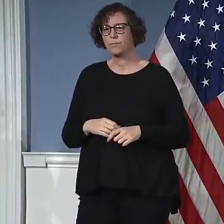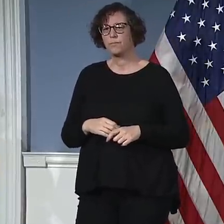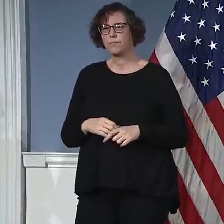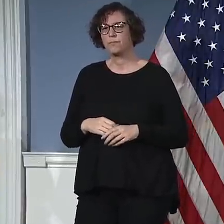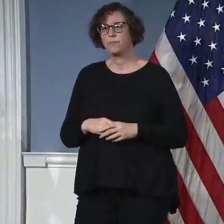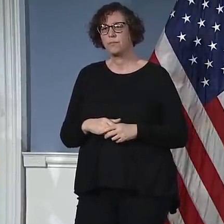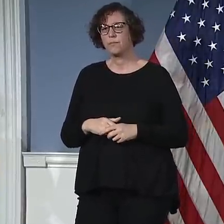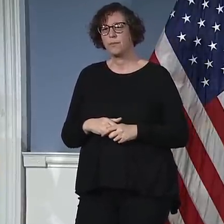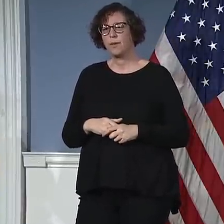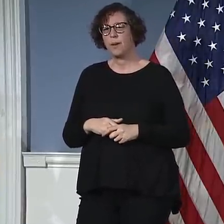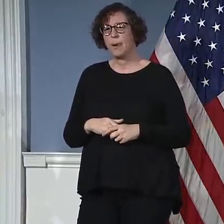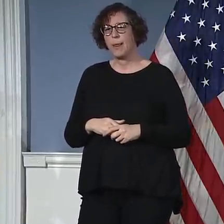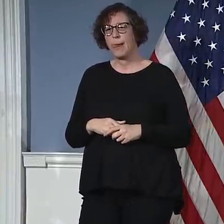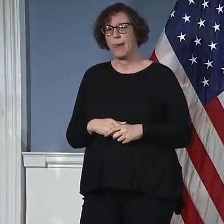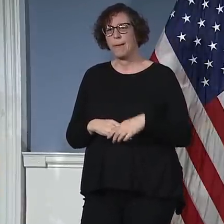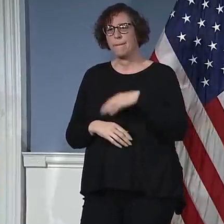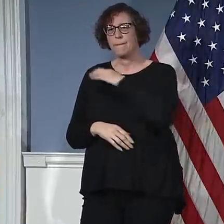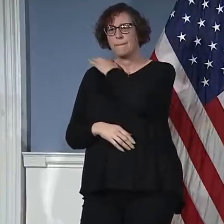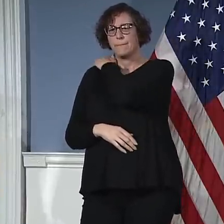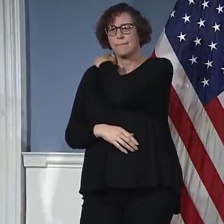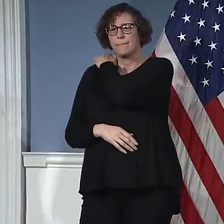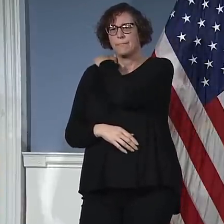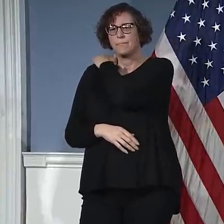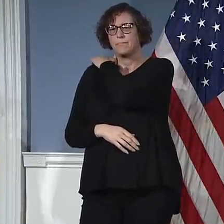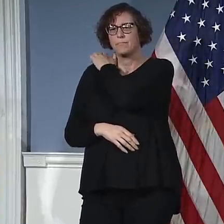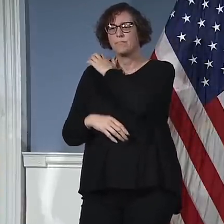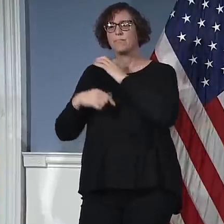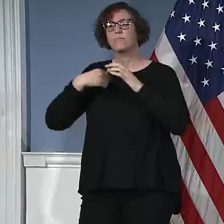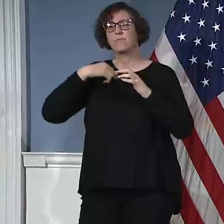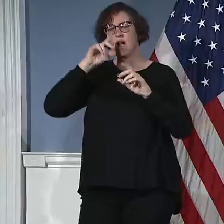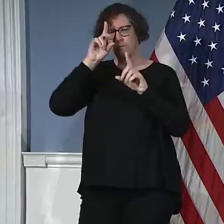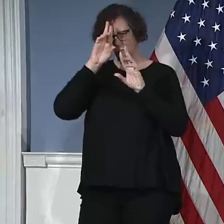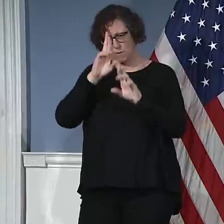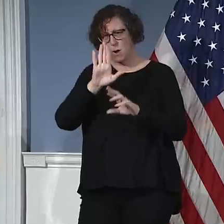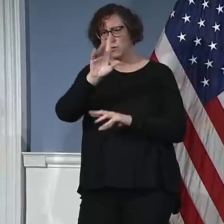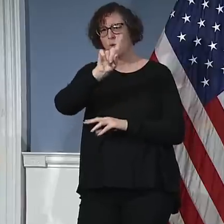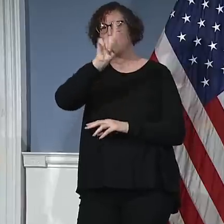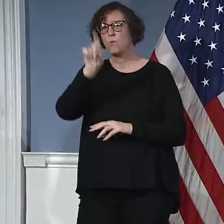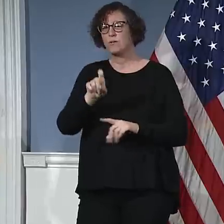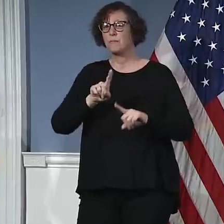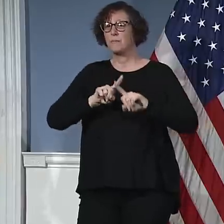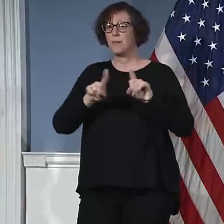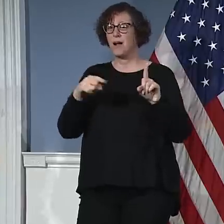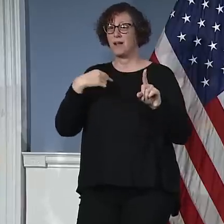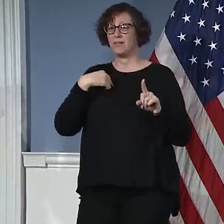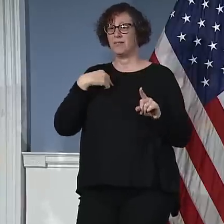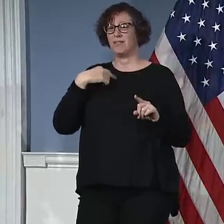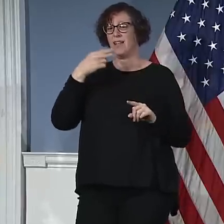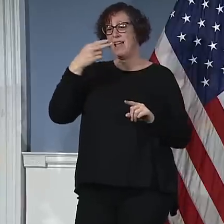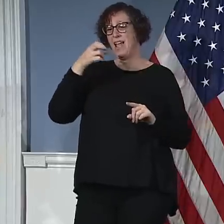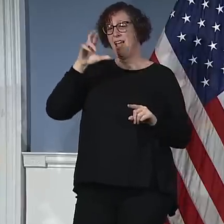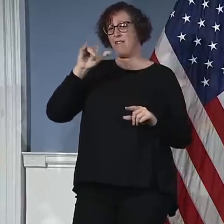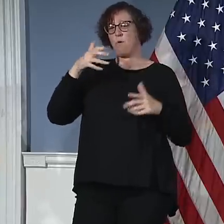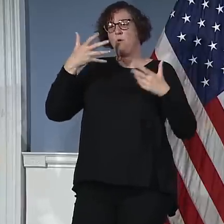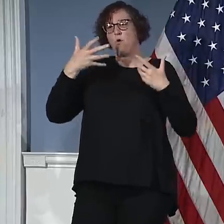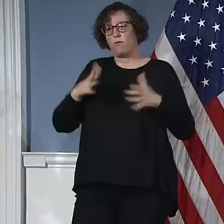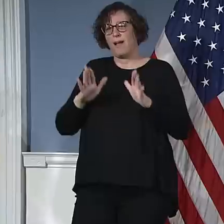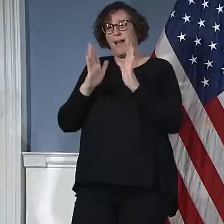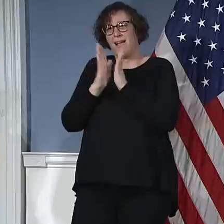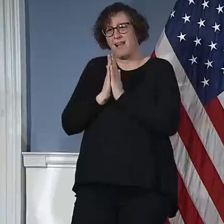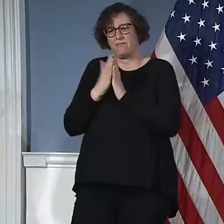but this is one of your colleagues, Henry, asked a similar question. We're just not going to be giving